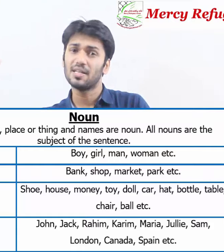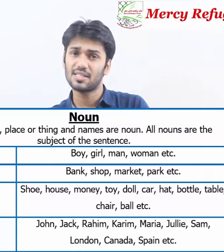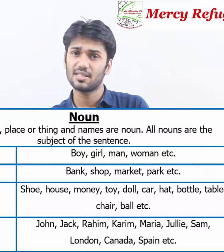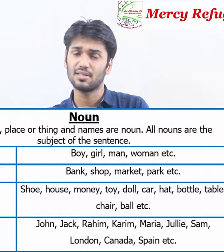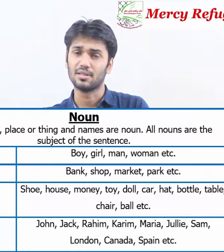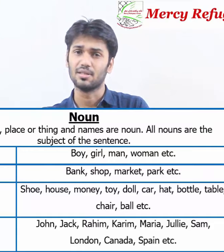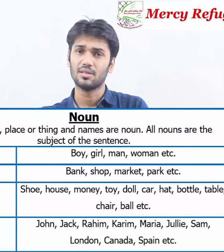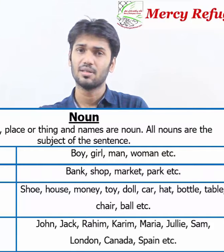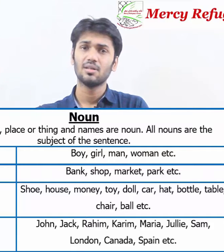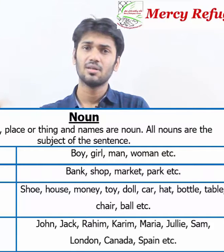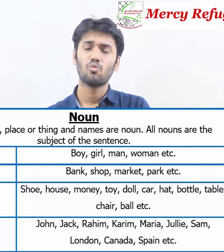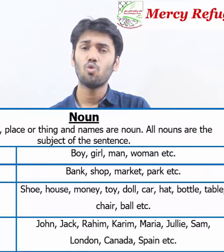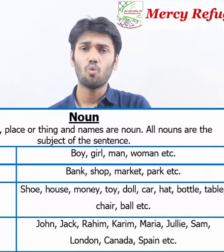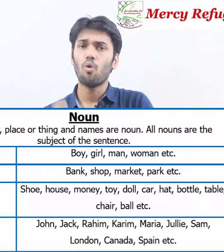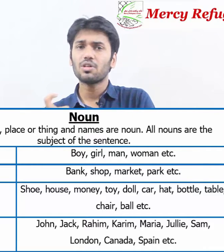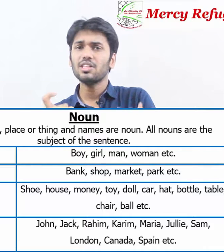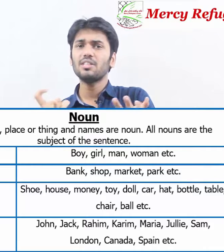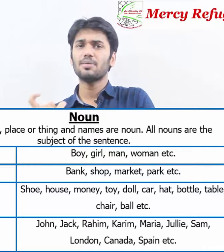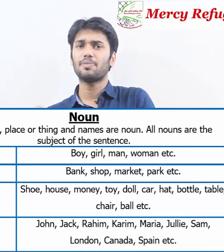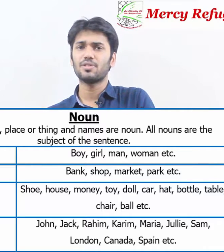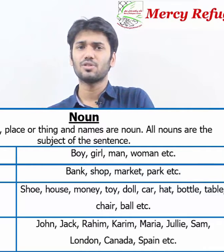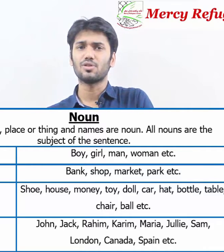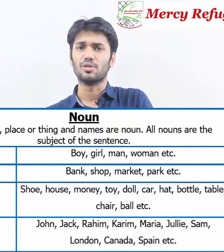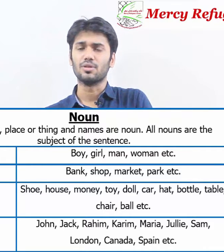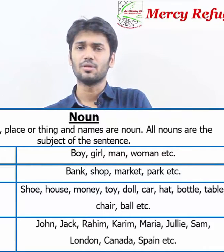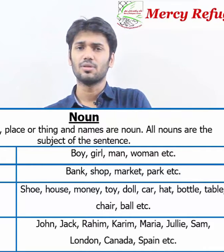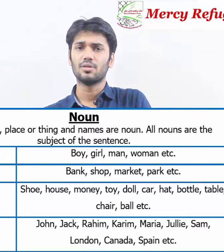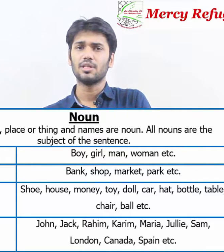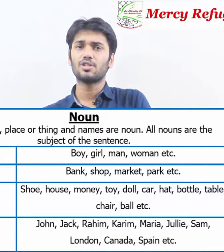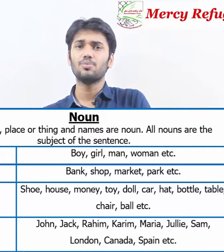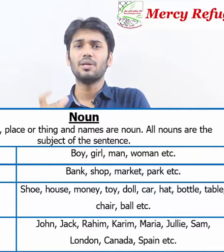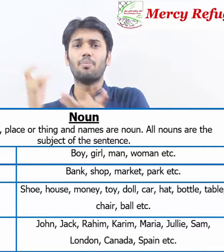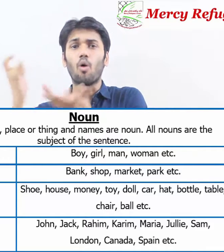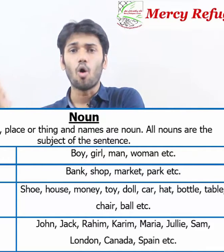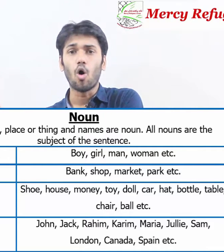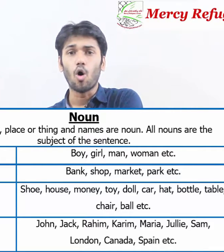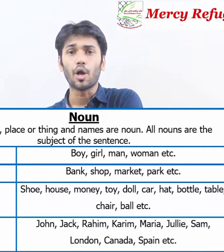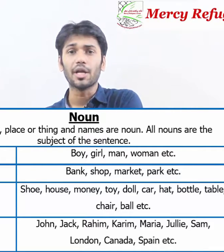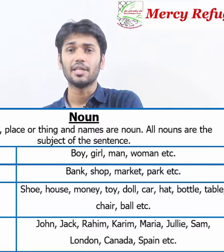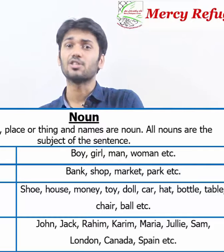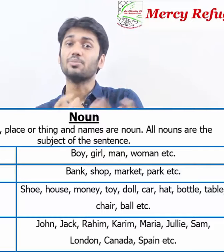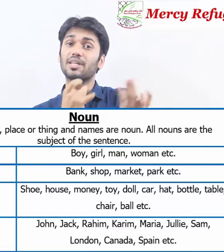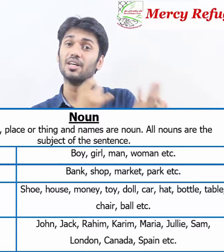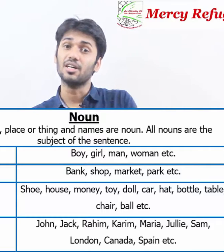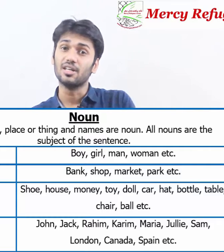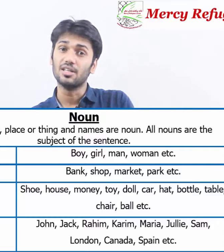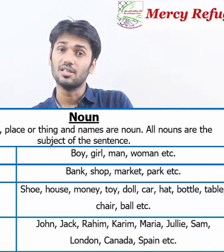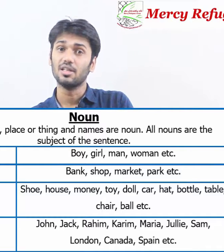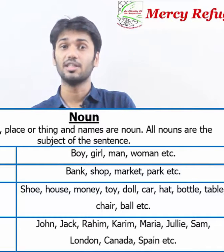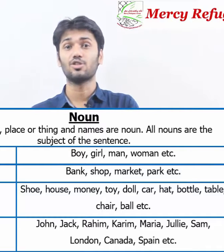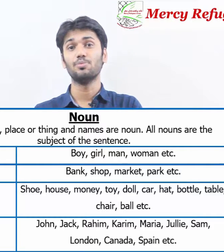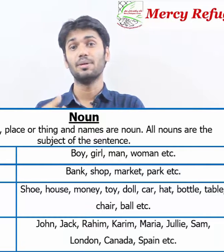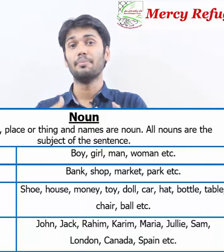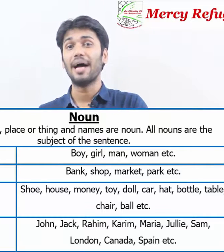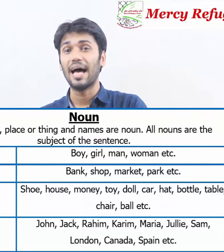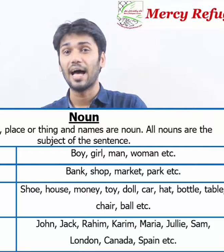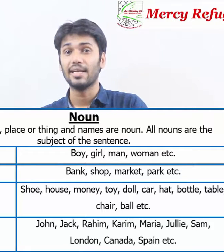person what is a person it could be a boy it could be a girl it could be a man